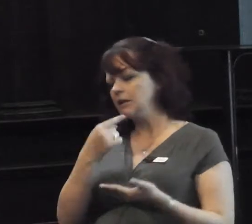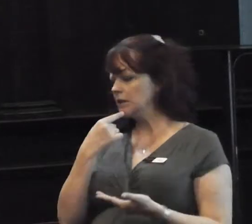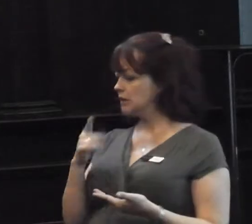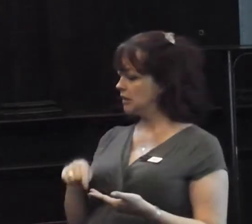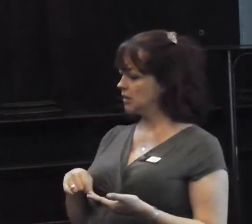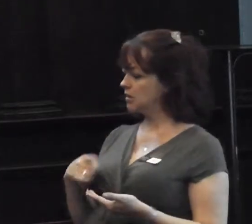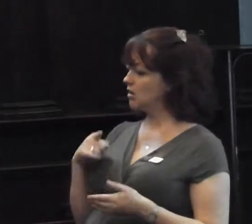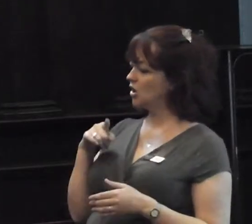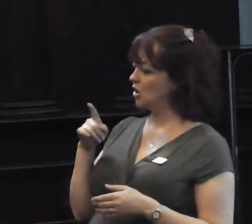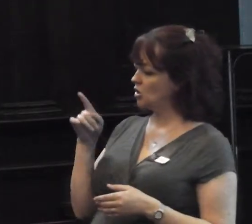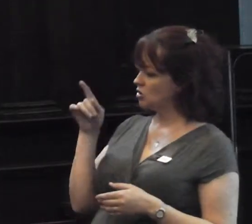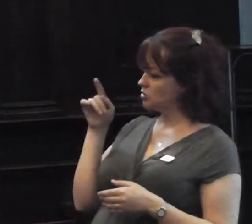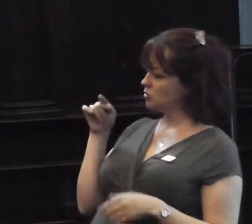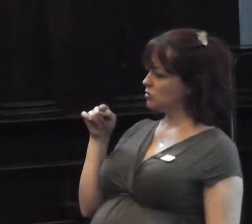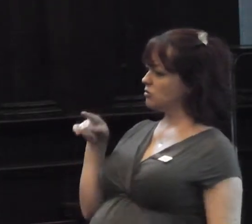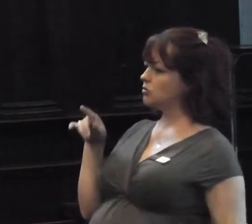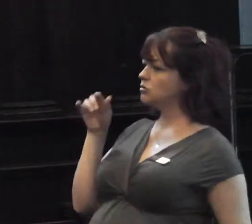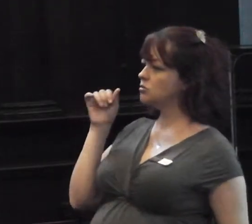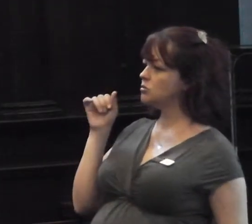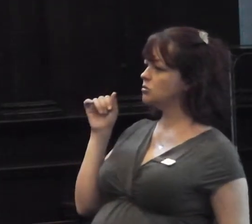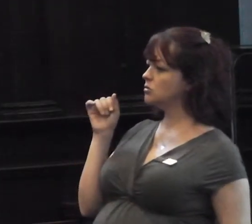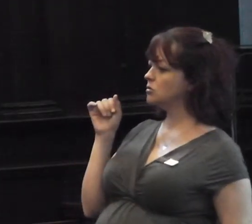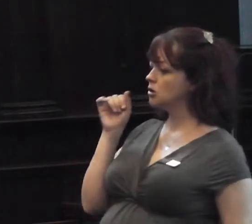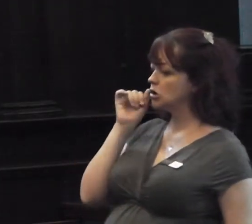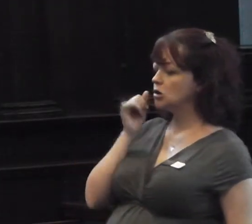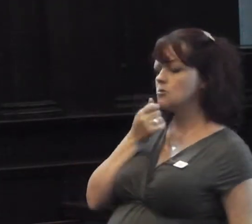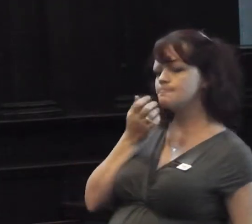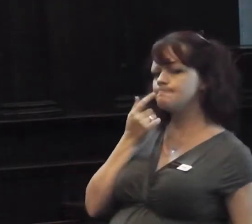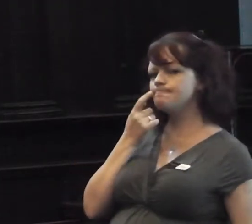says, do you know what, I think he's done that, I haven't got rocks out.